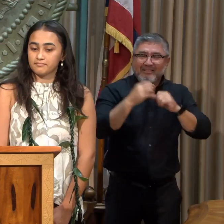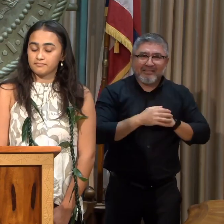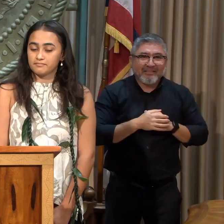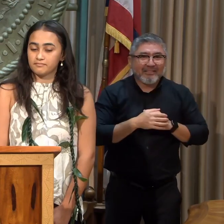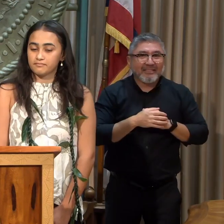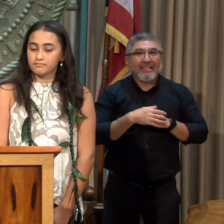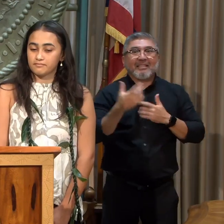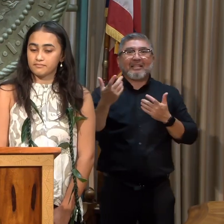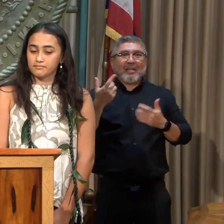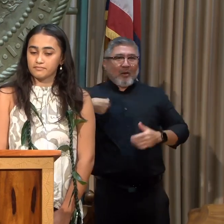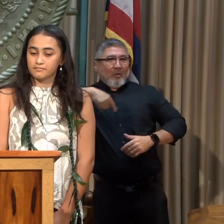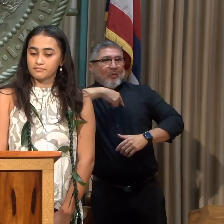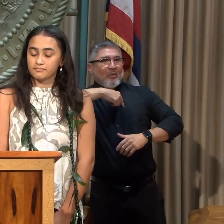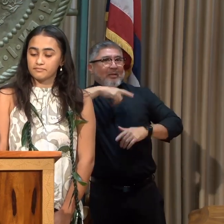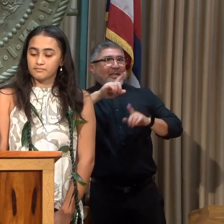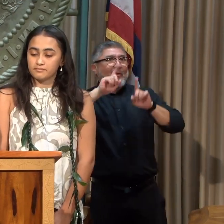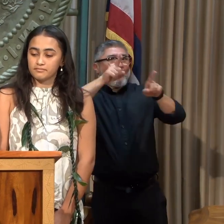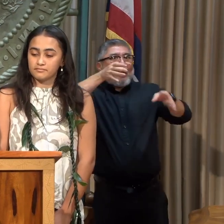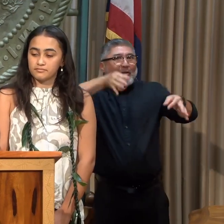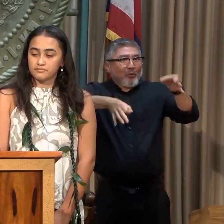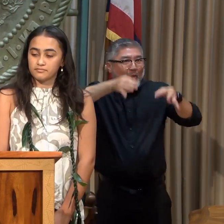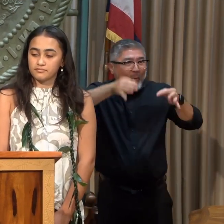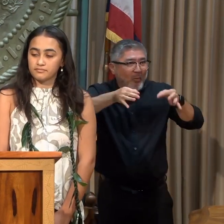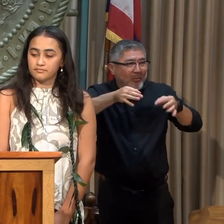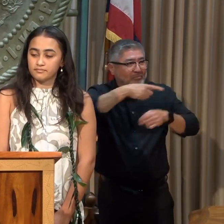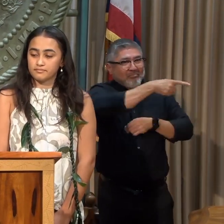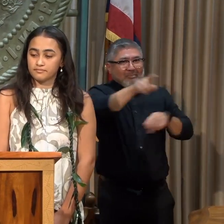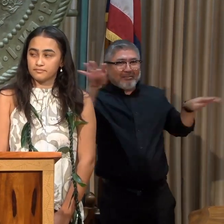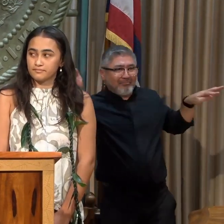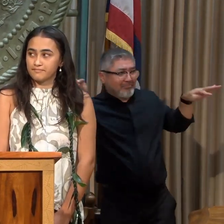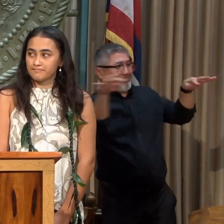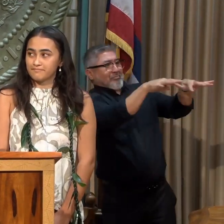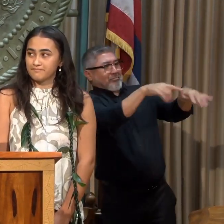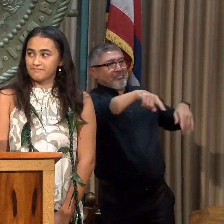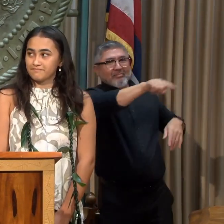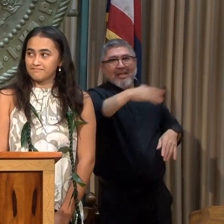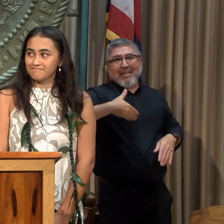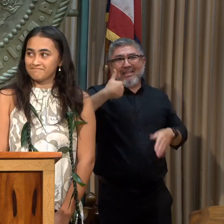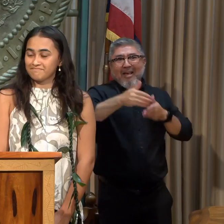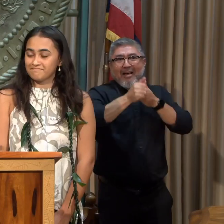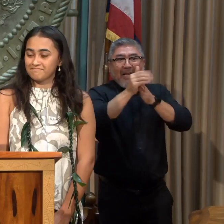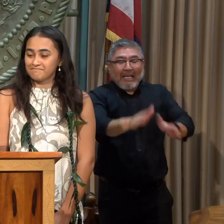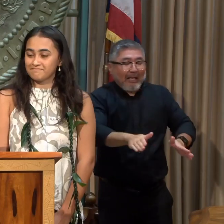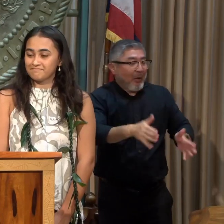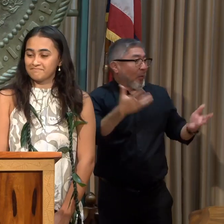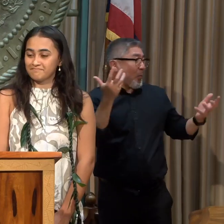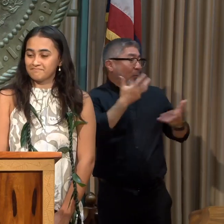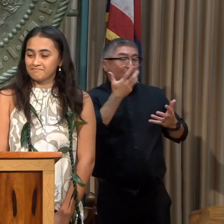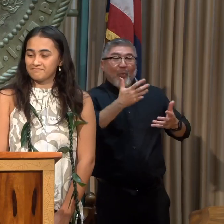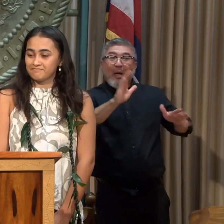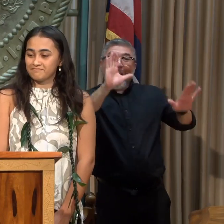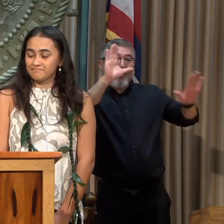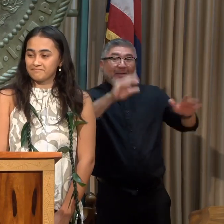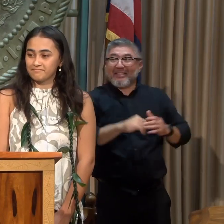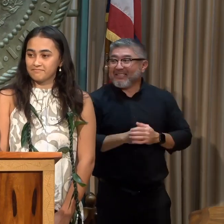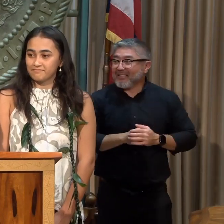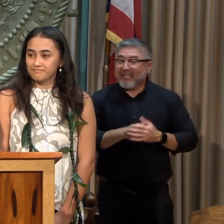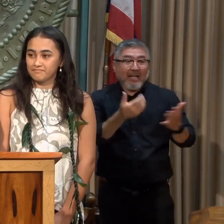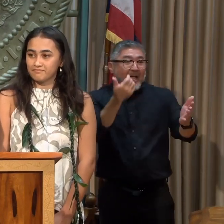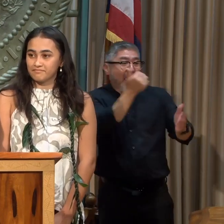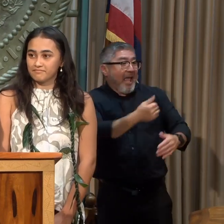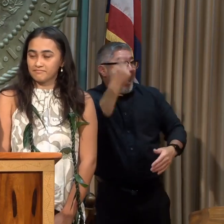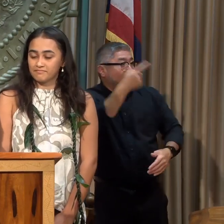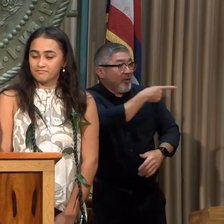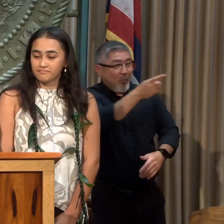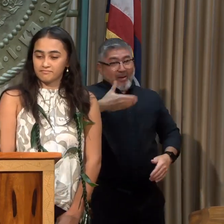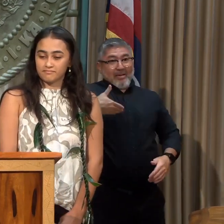having this amount of attention is quite extraordinary, too. I think it's terrific. If any other of the young plaintiffs wanted to make a comment, I'd